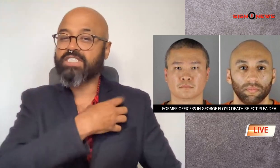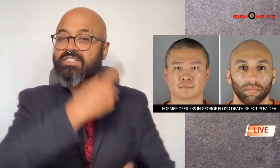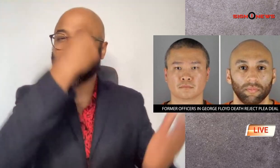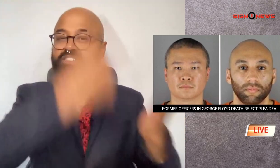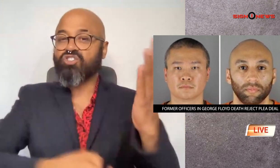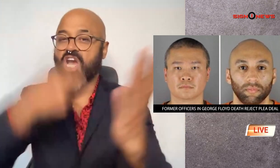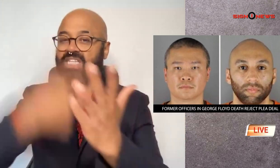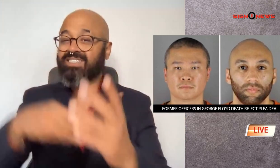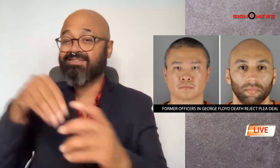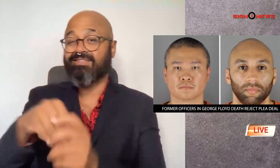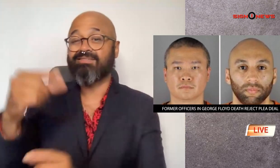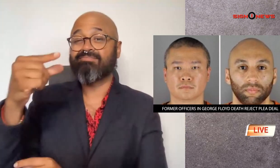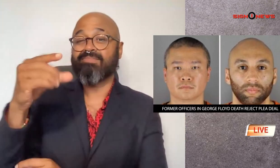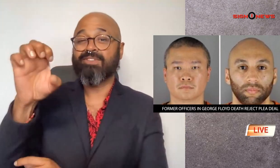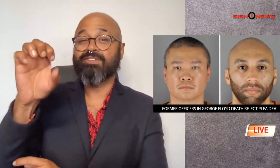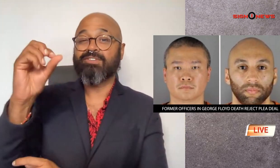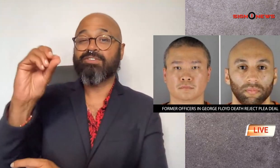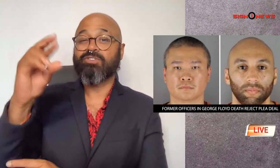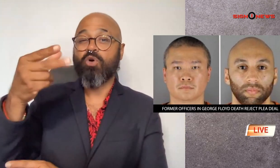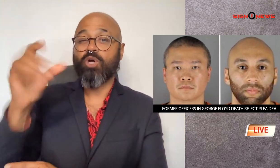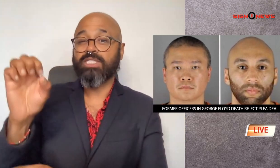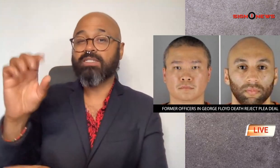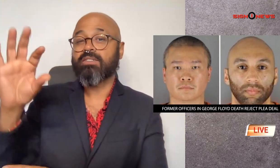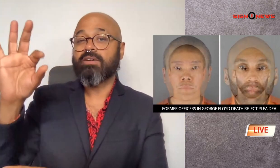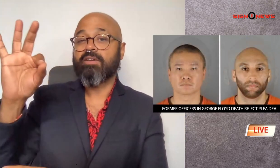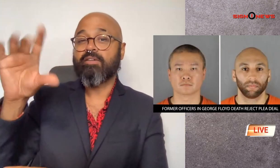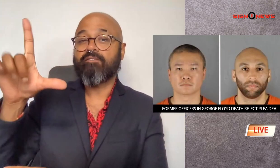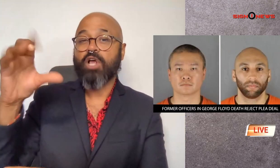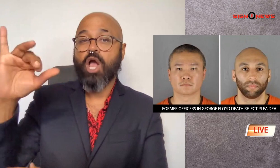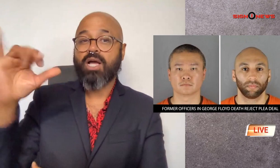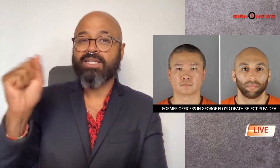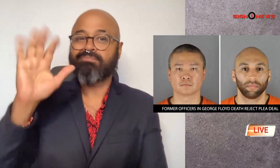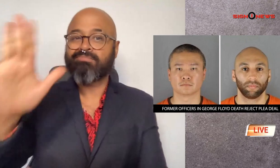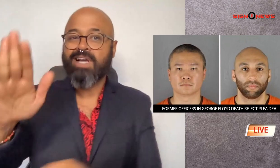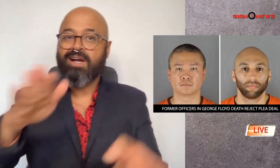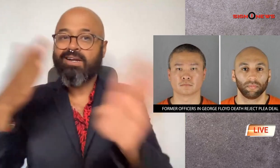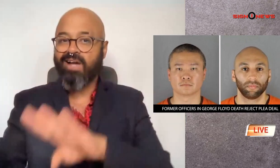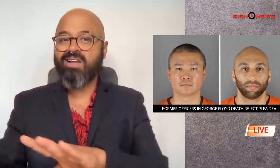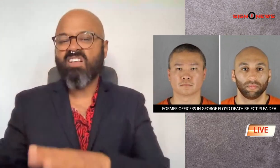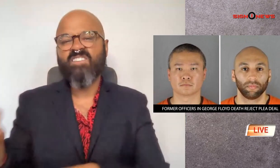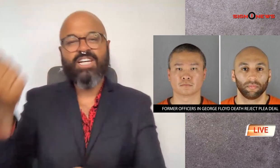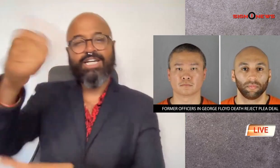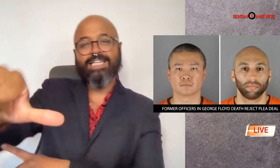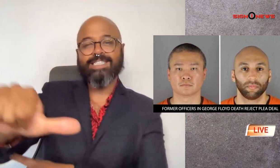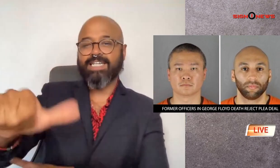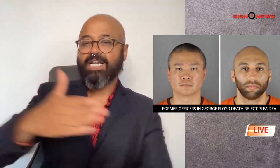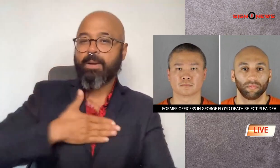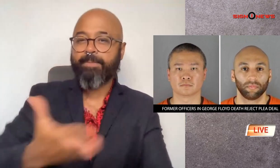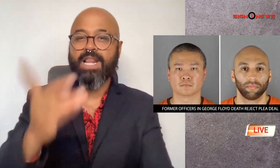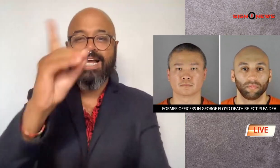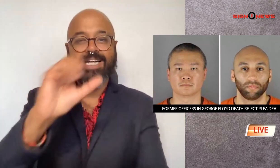two former minneapolis police officers charged in george floyd's death have rejected a plea deal